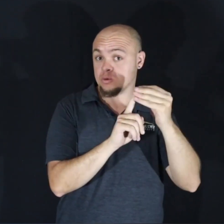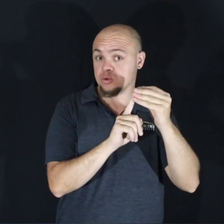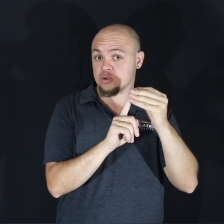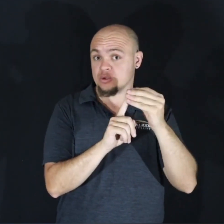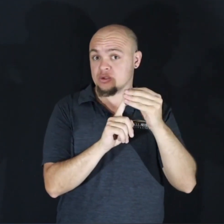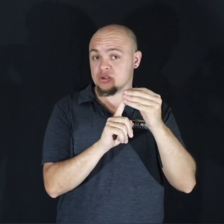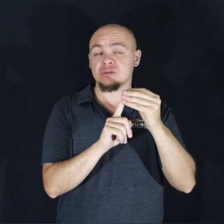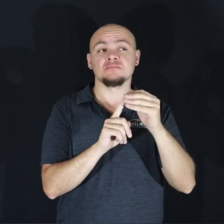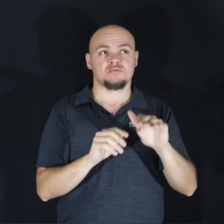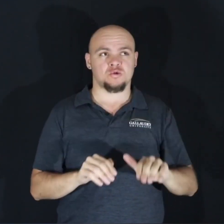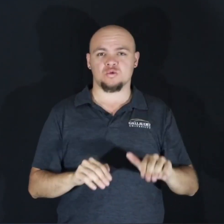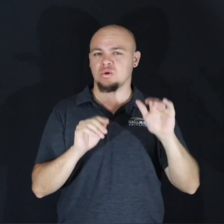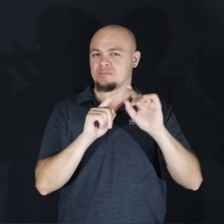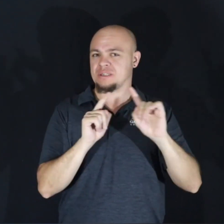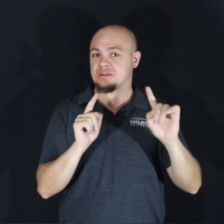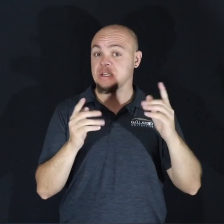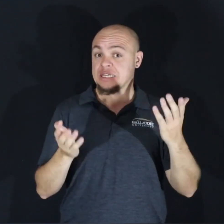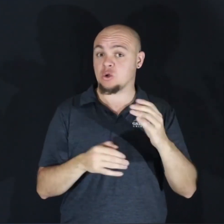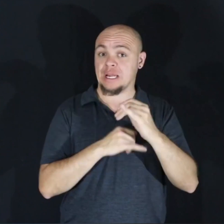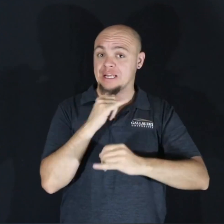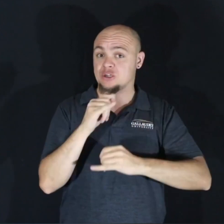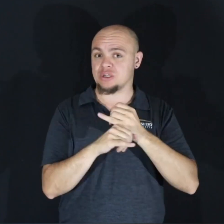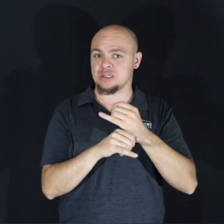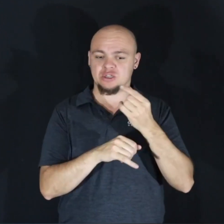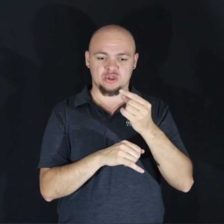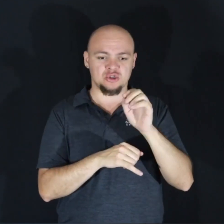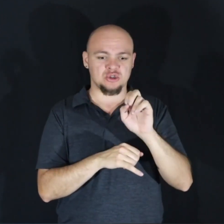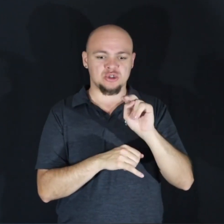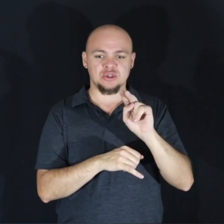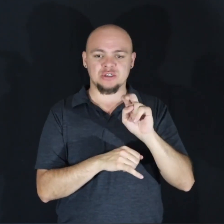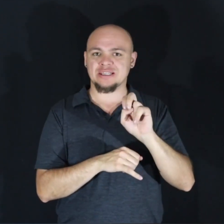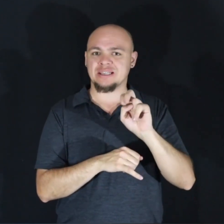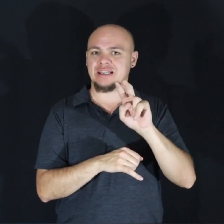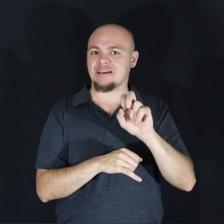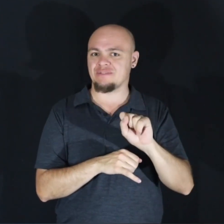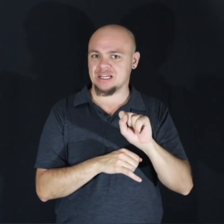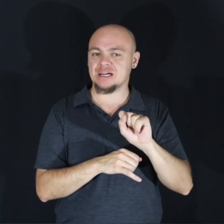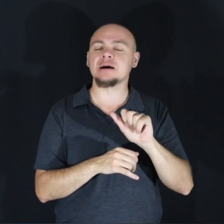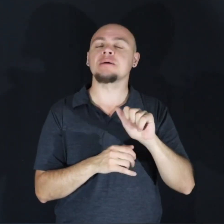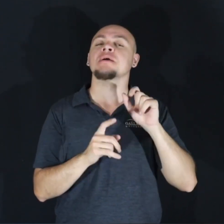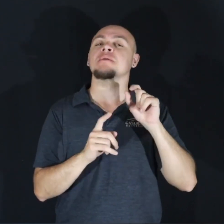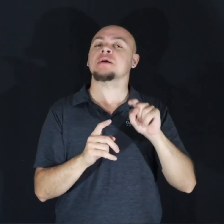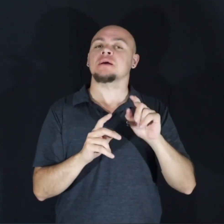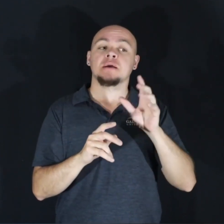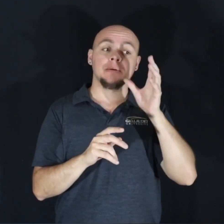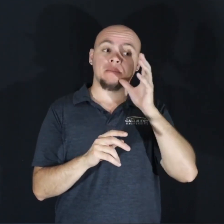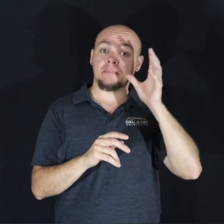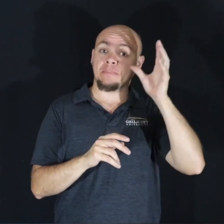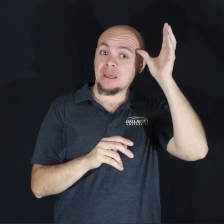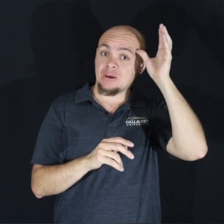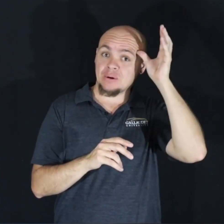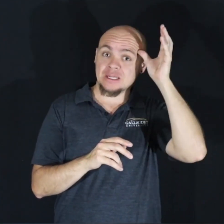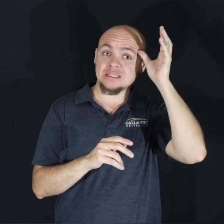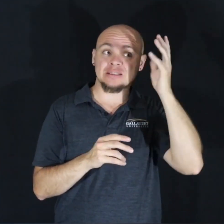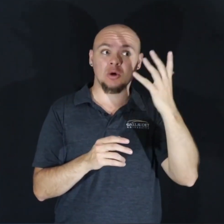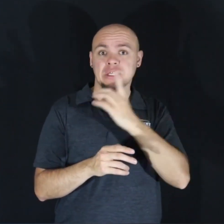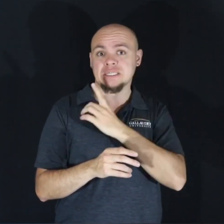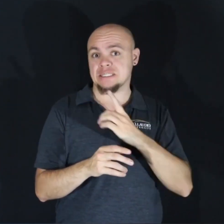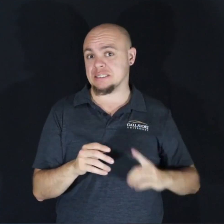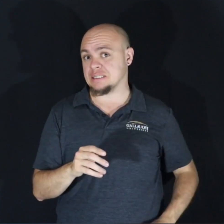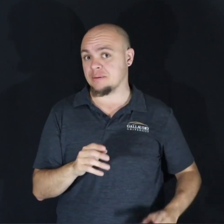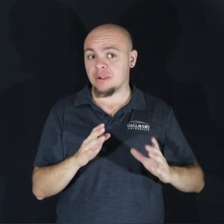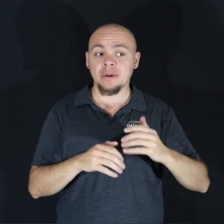Like many of us here in international Geneva, we are children of expats, children of immigrants, children of diplomats, children of